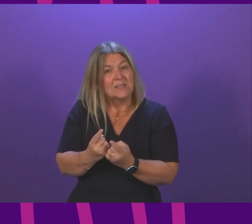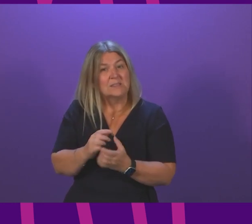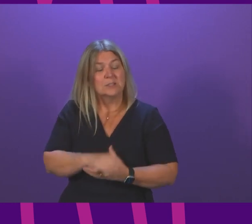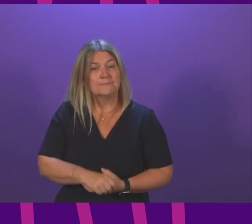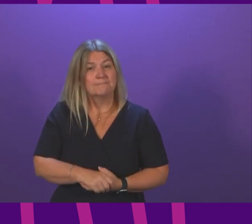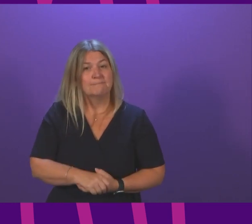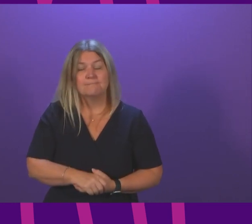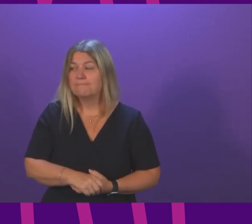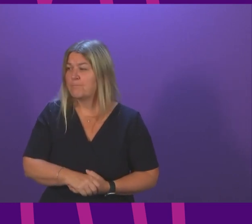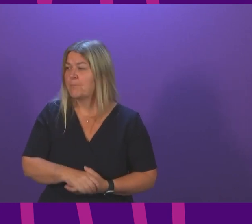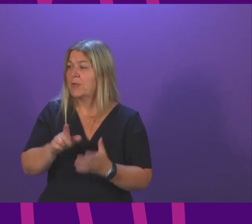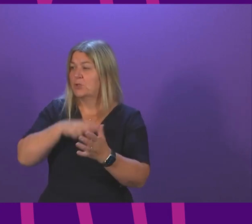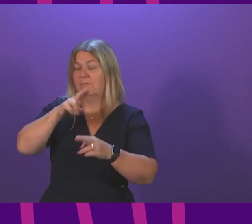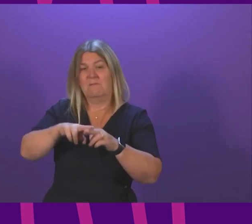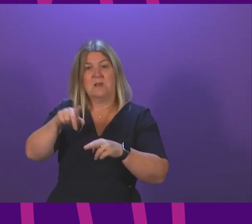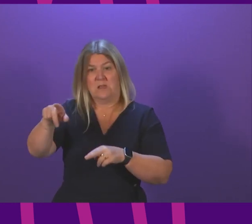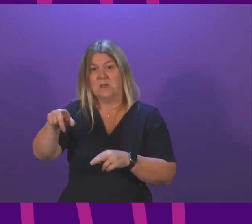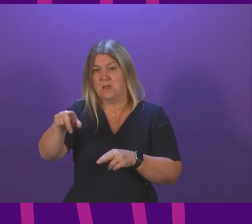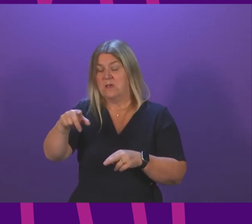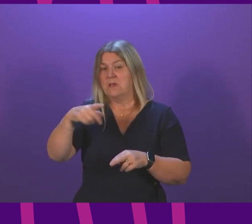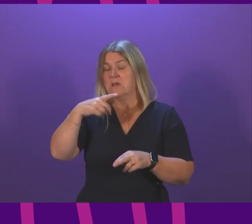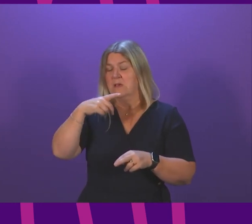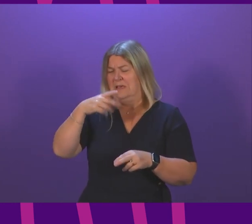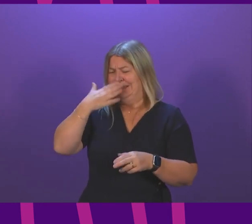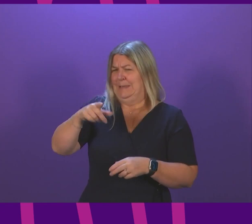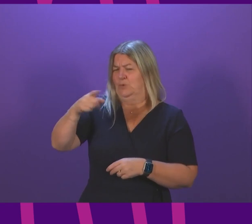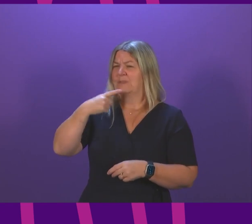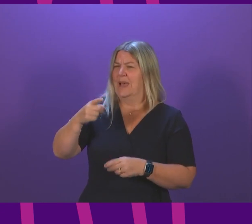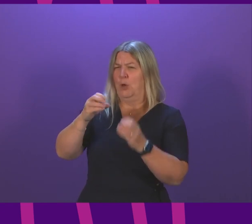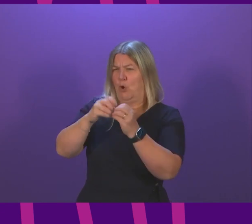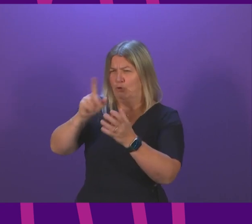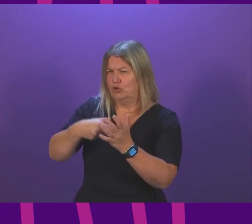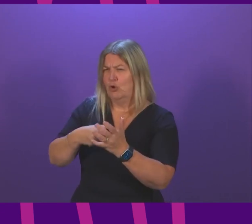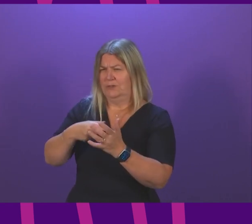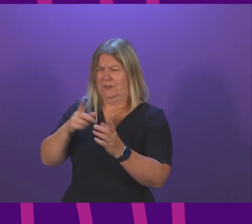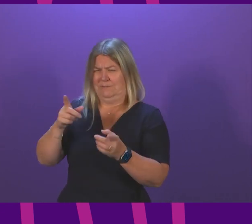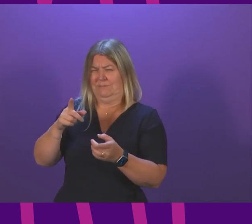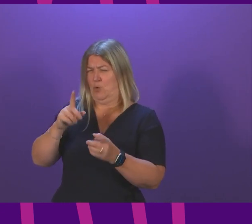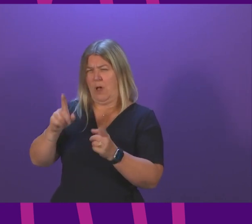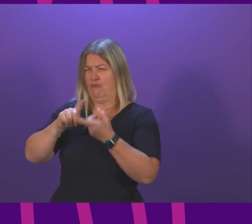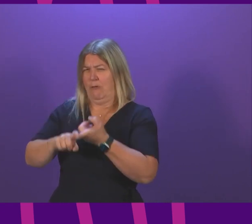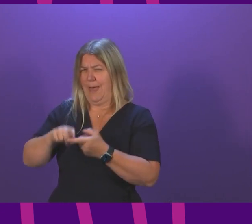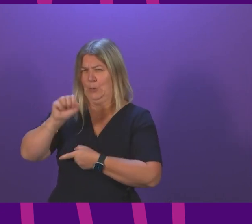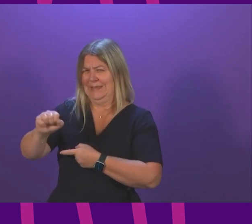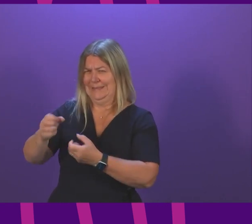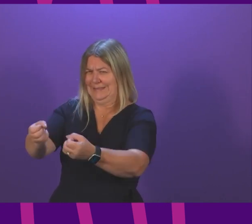suggesting that not everything that comes out of the mouth of Boris Johnson can be relied upon I mean perish perish the thought